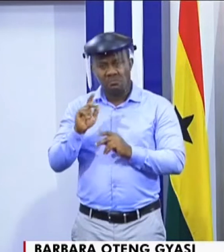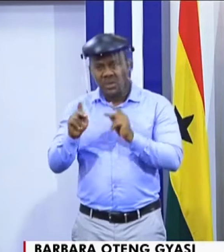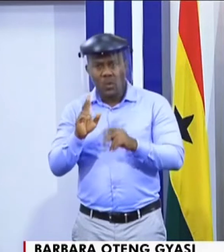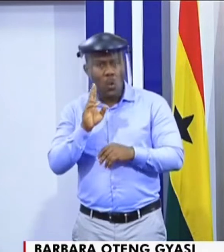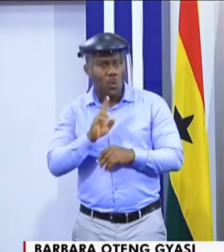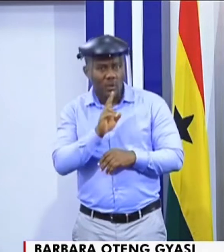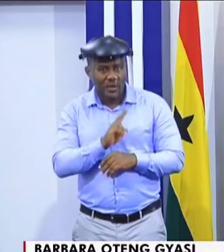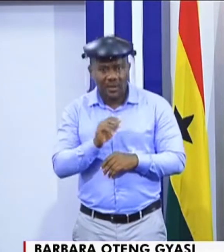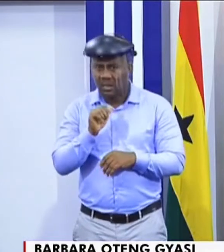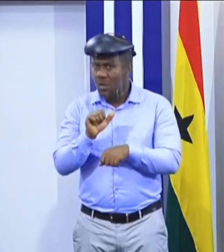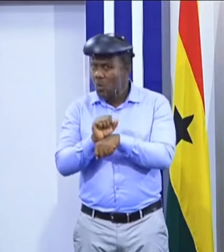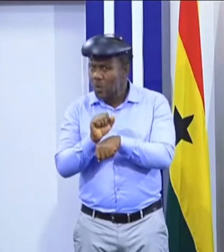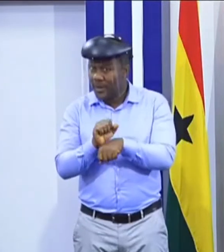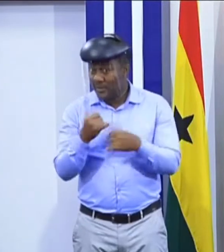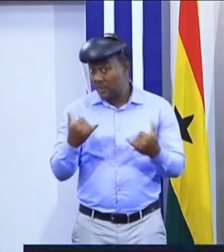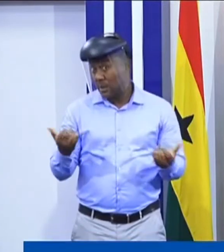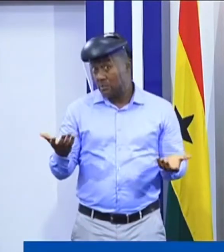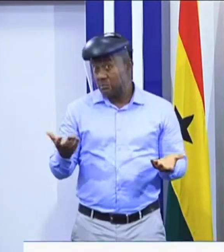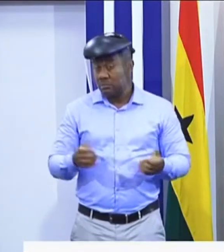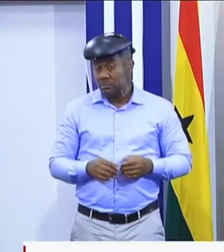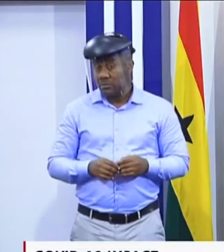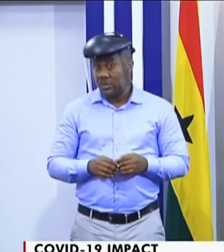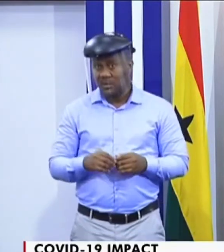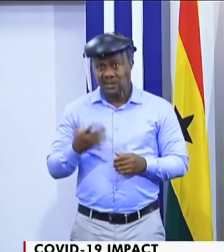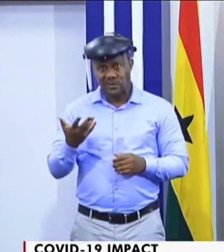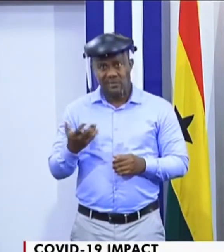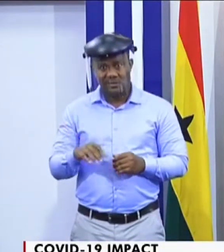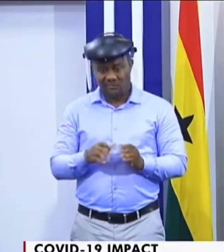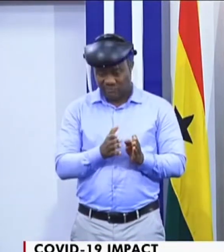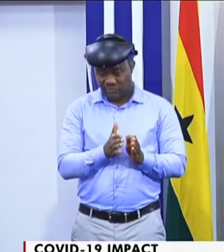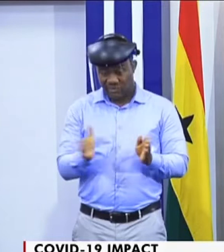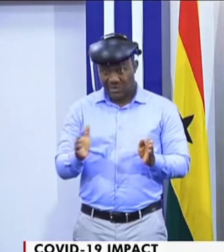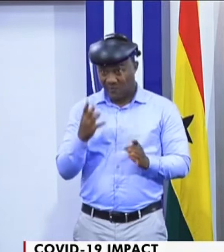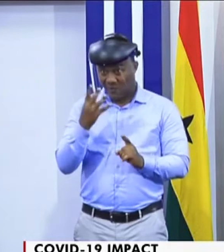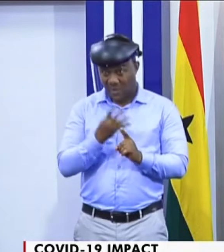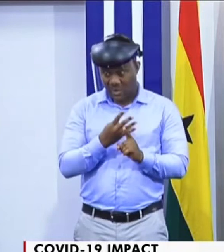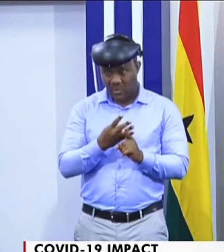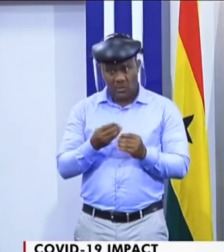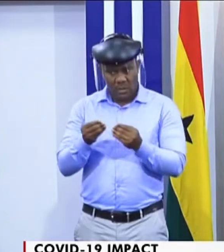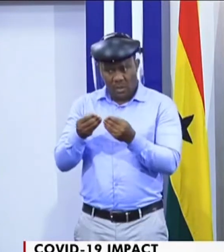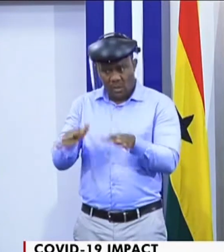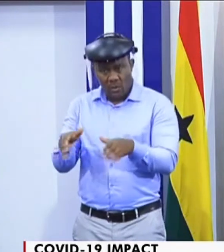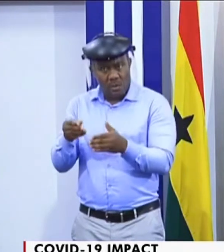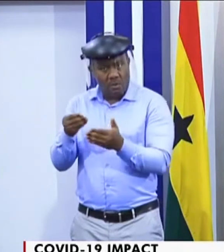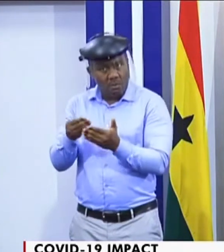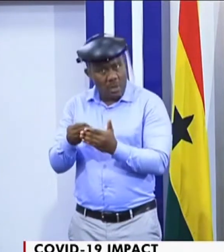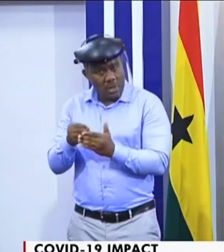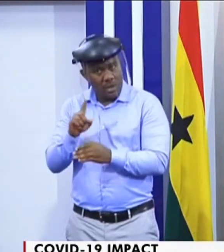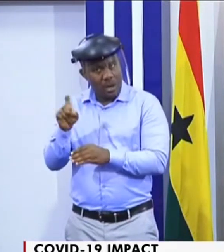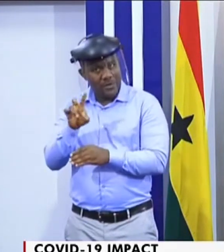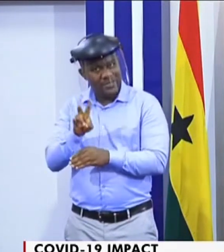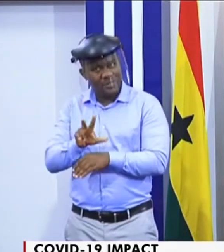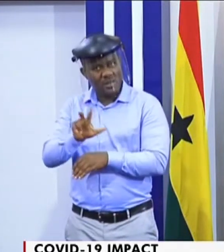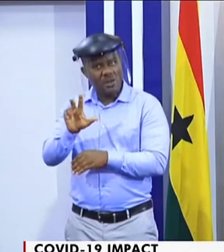of the industry. So that is the initial loss that we have assessed